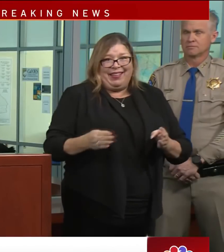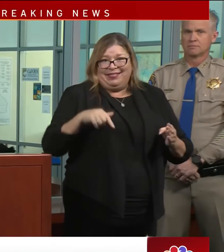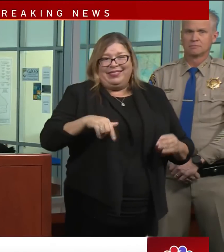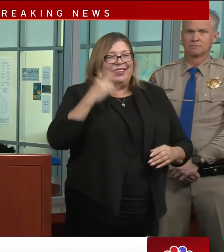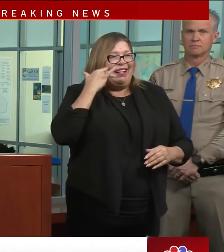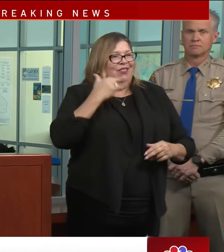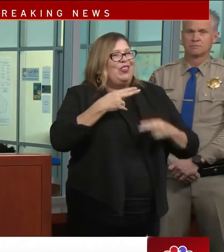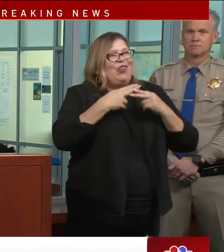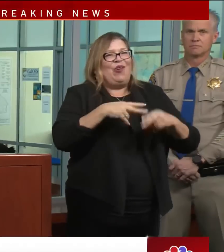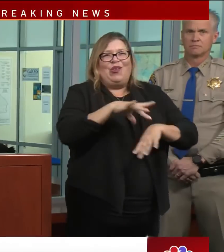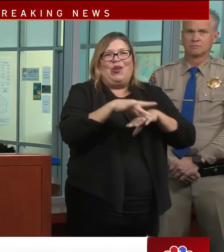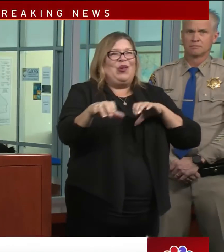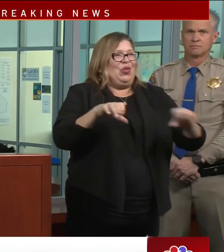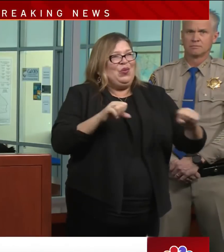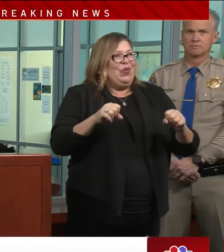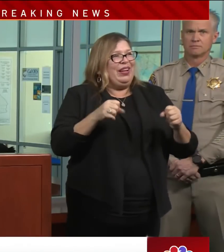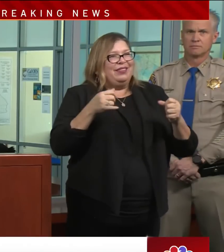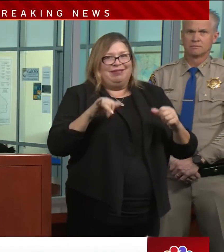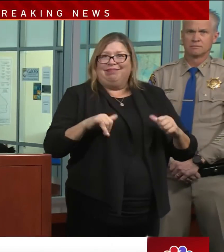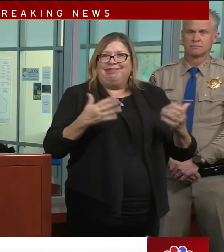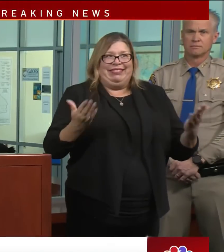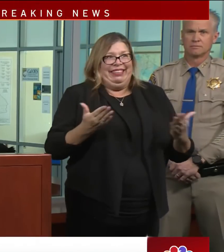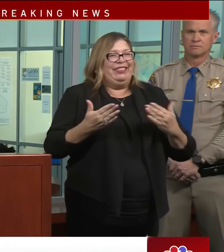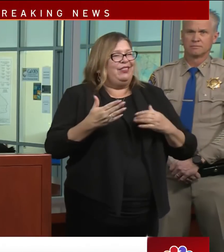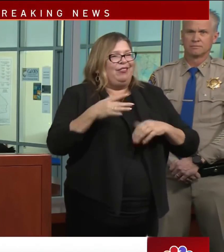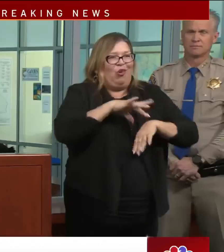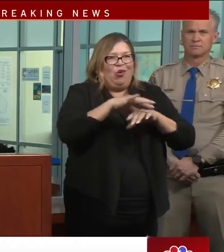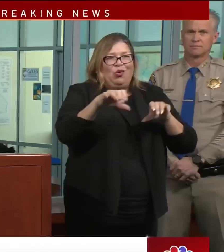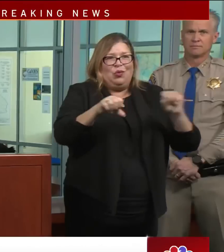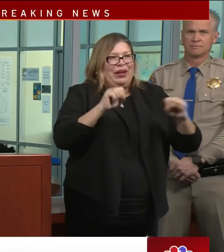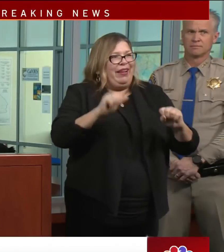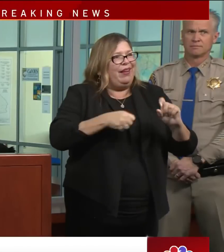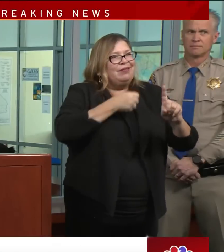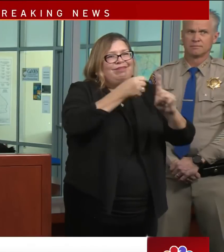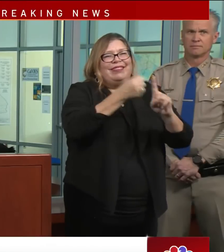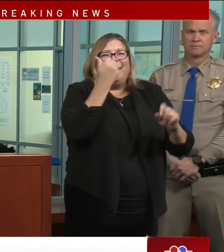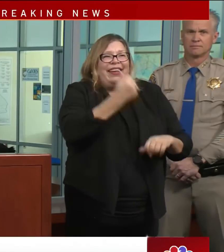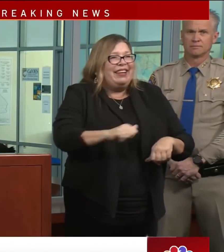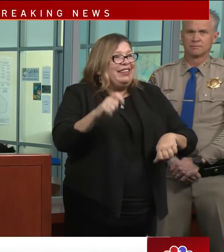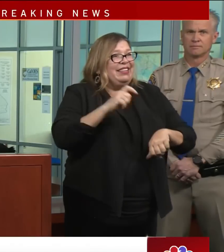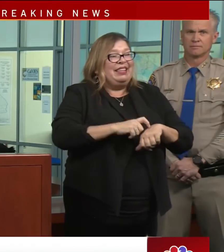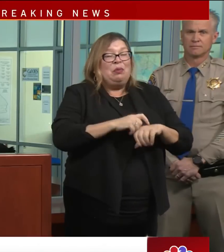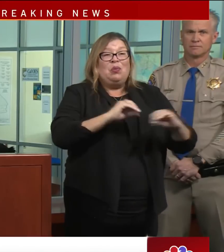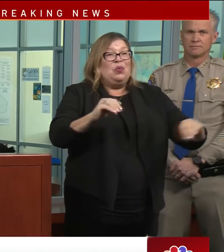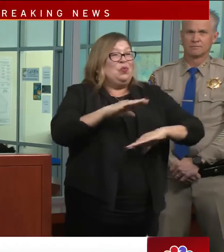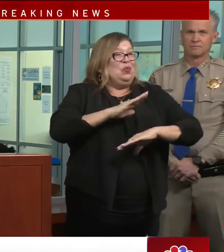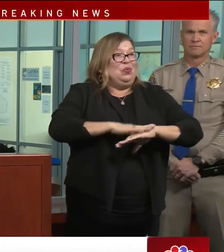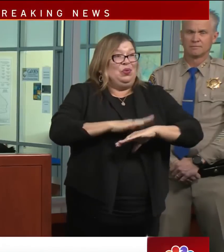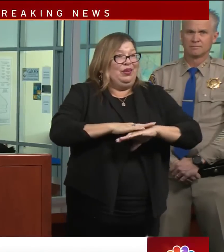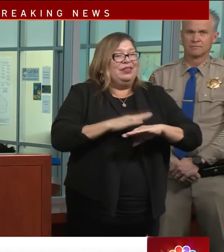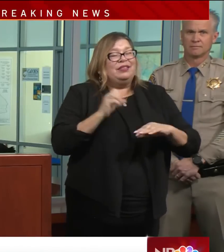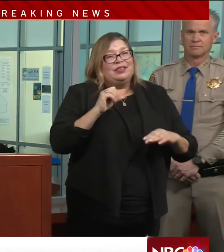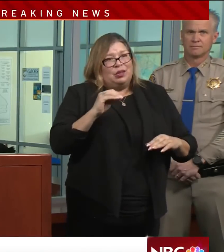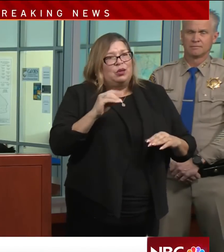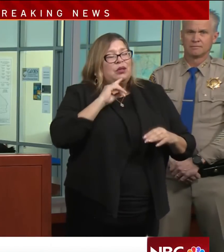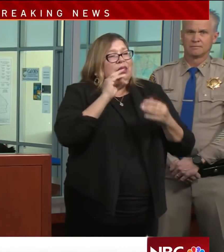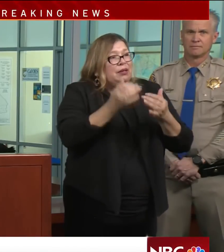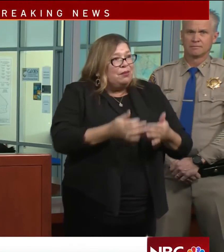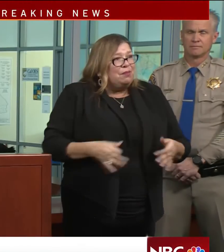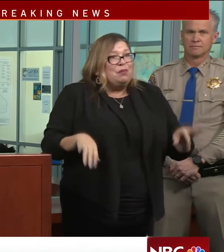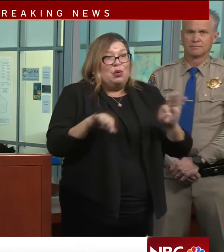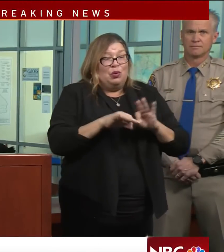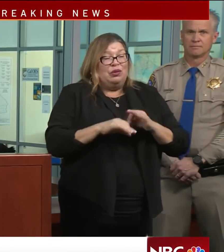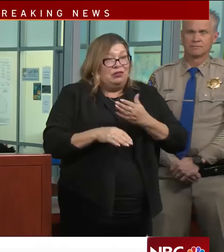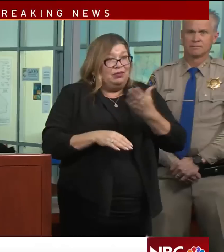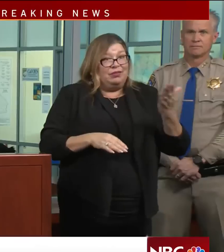of the fact that earthquakes can occur at any time without notice. And so it's really important